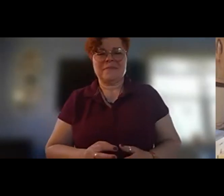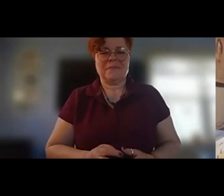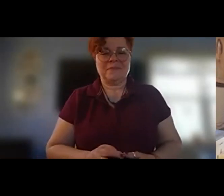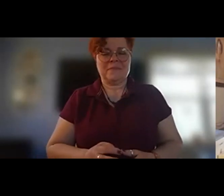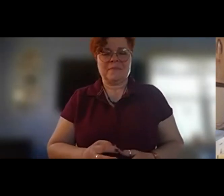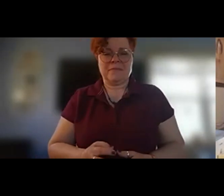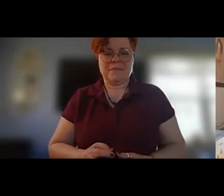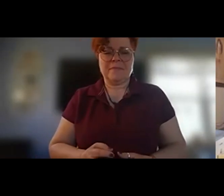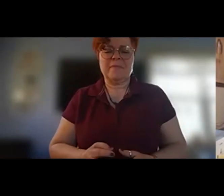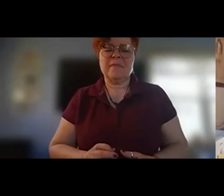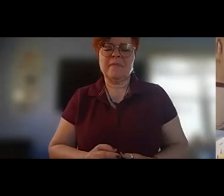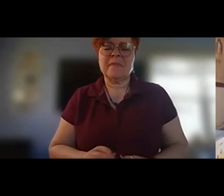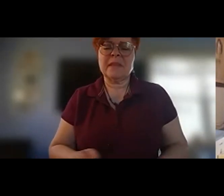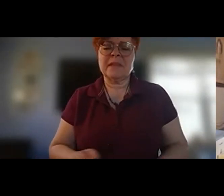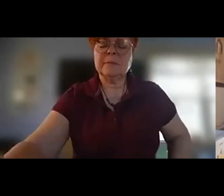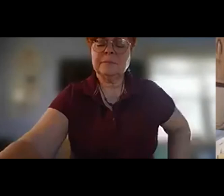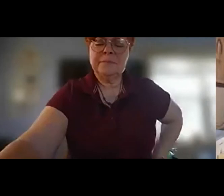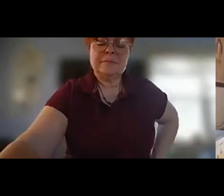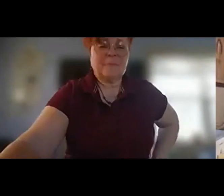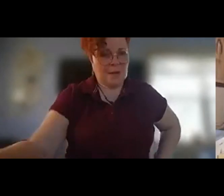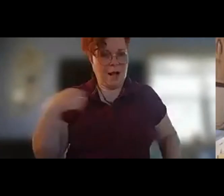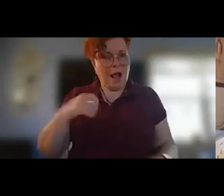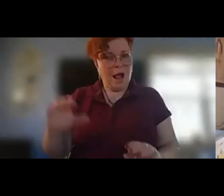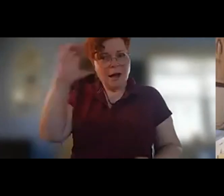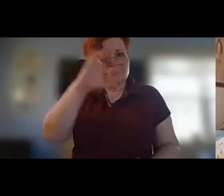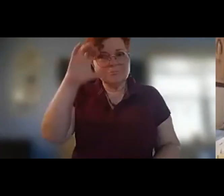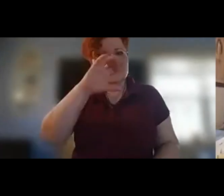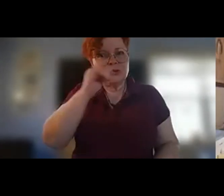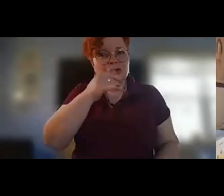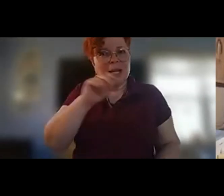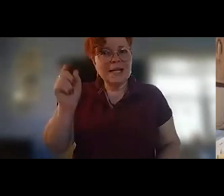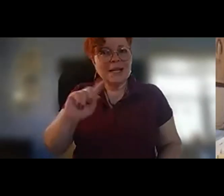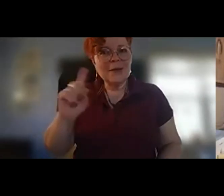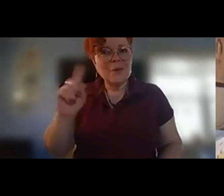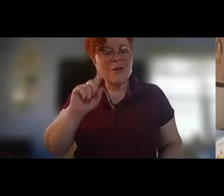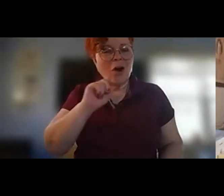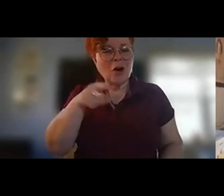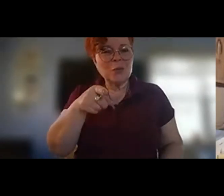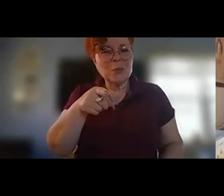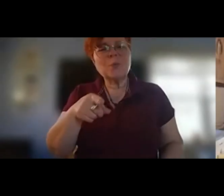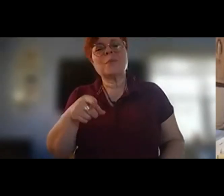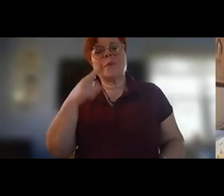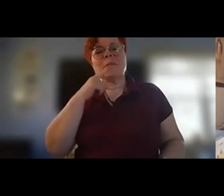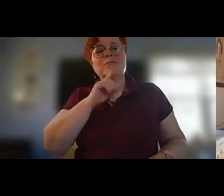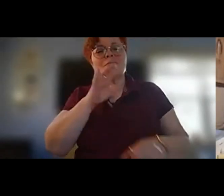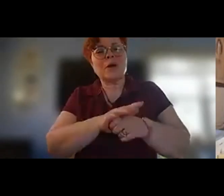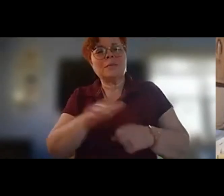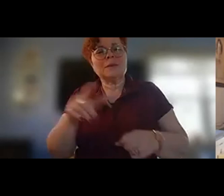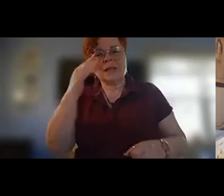jenny pollard i'm coming for you i promise i know you're here i must have